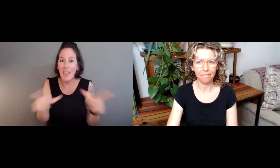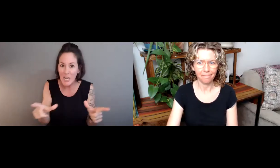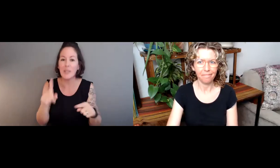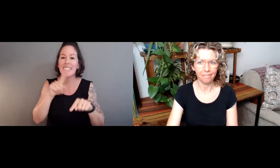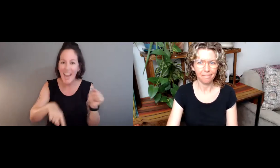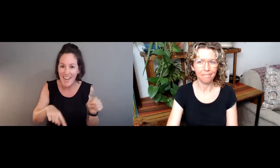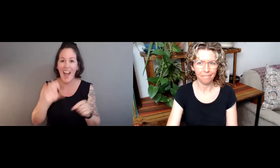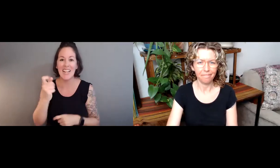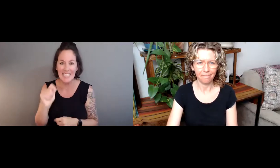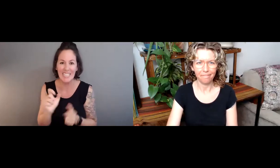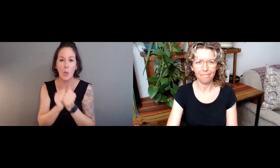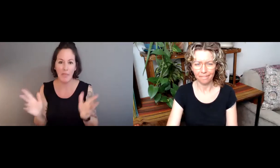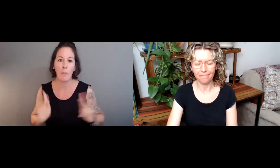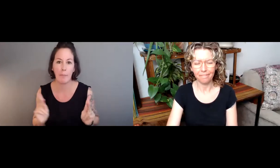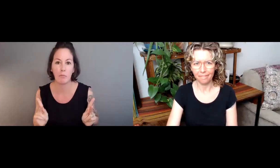point.